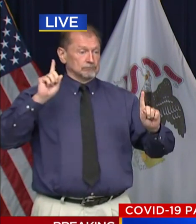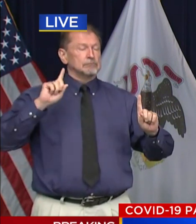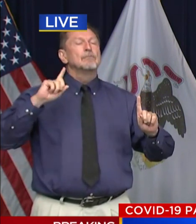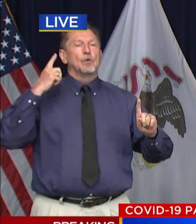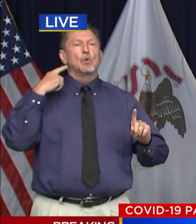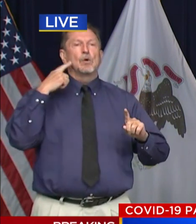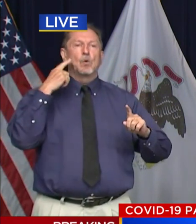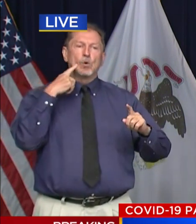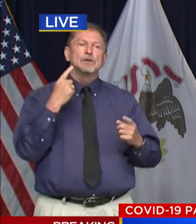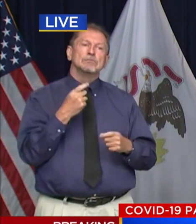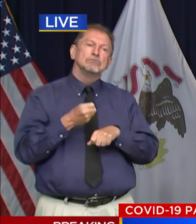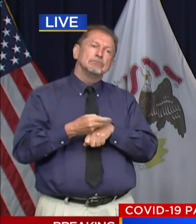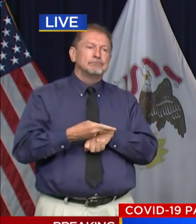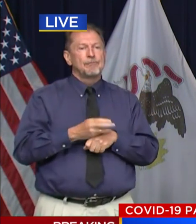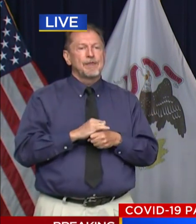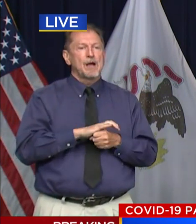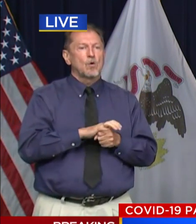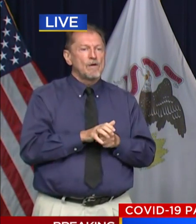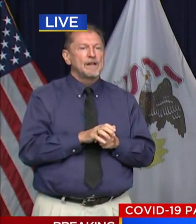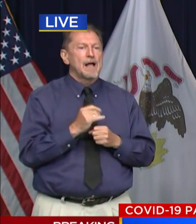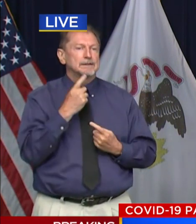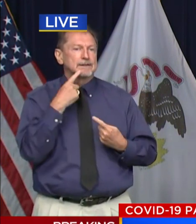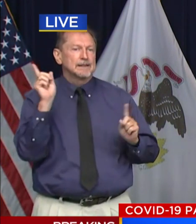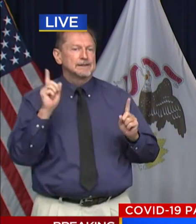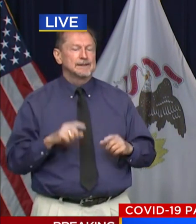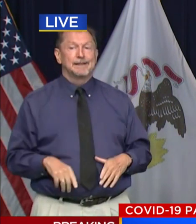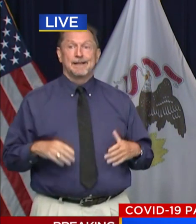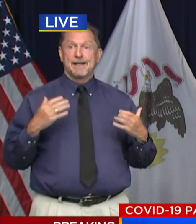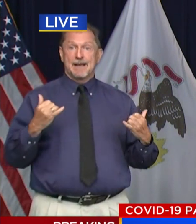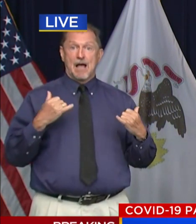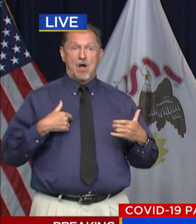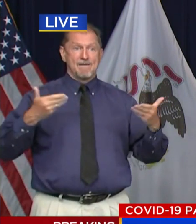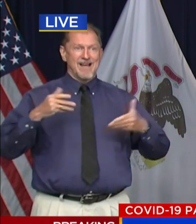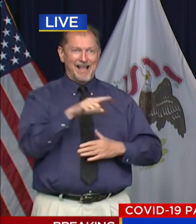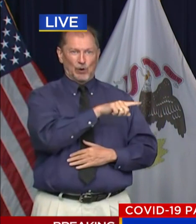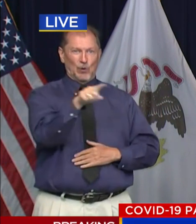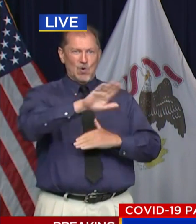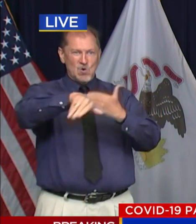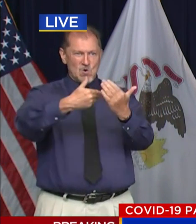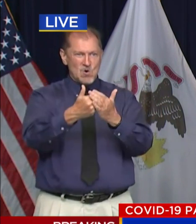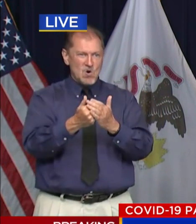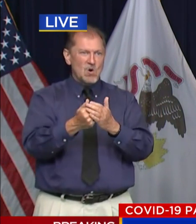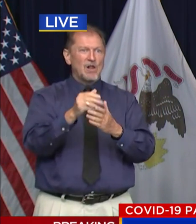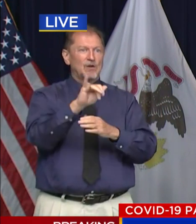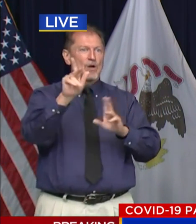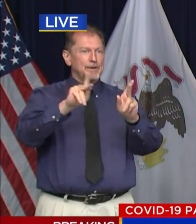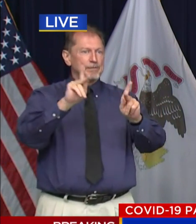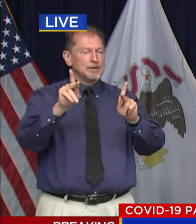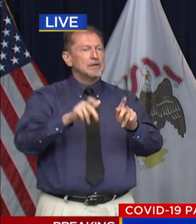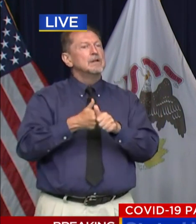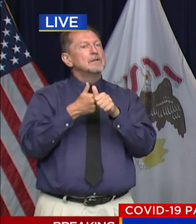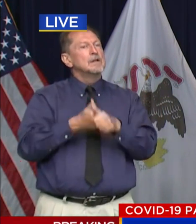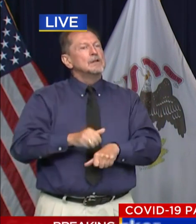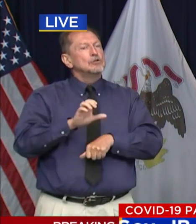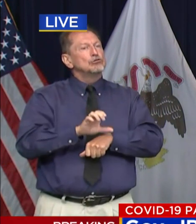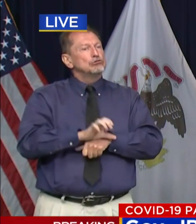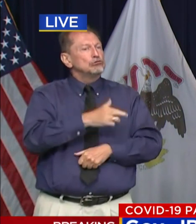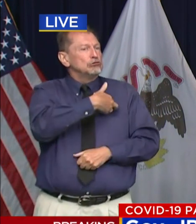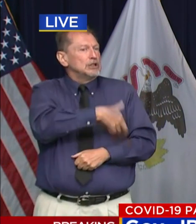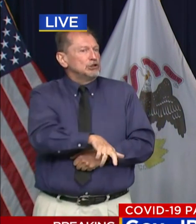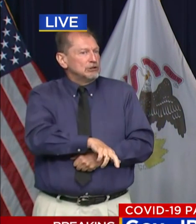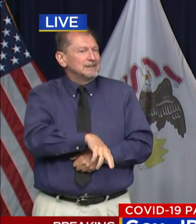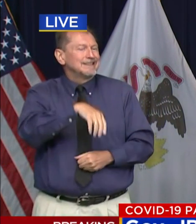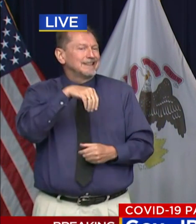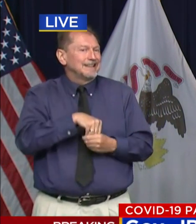Lastly, I'd like to invite all Illinoisans to join me and multiple faith leaders in a virtual memorial service